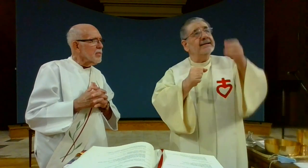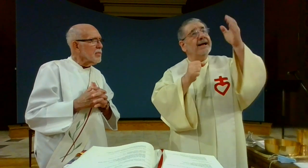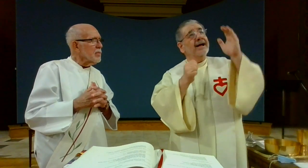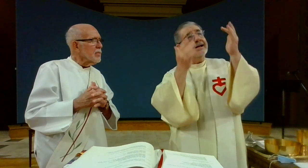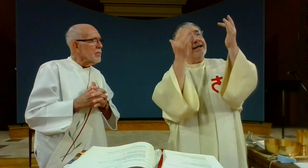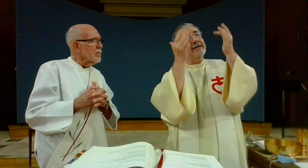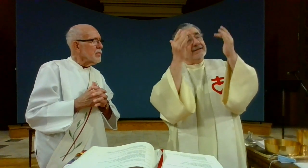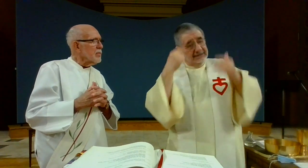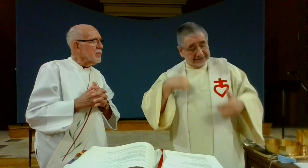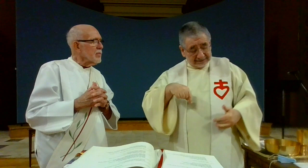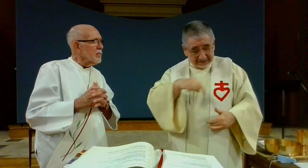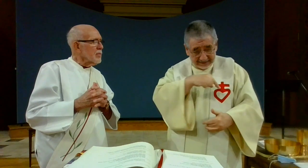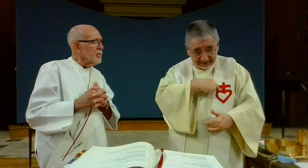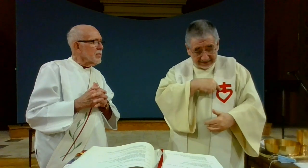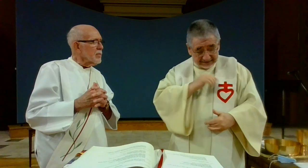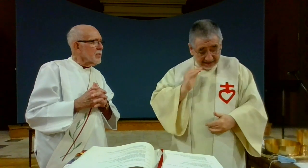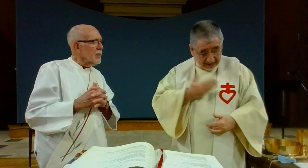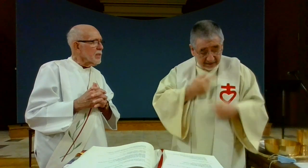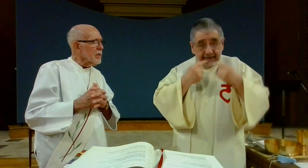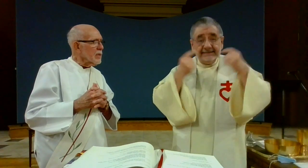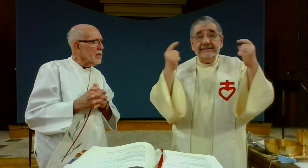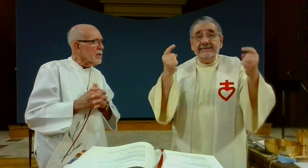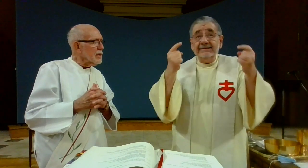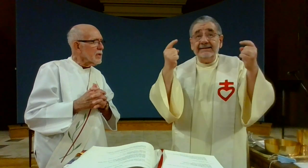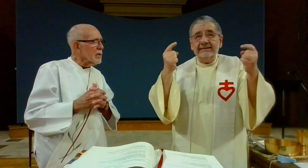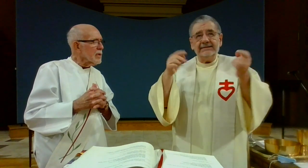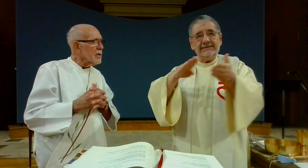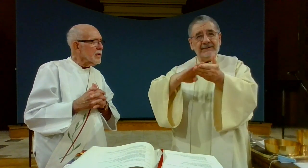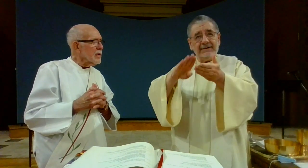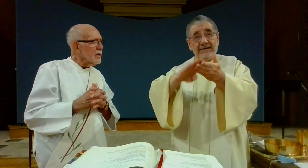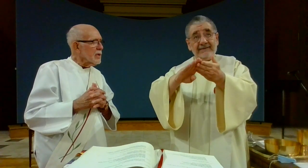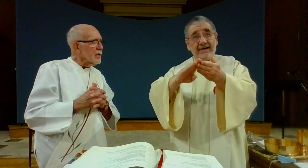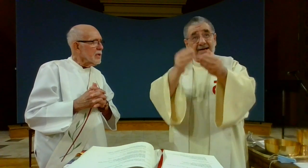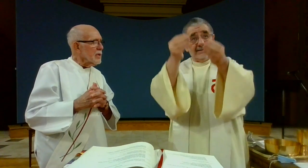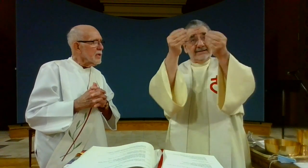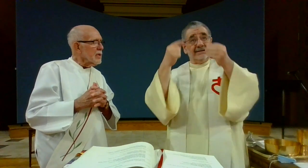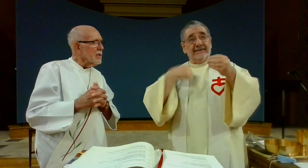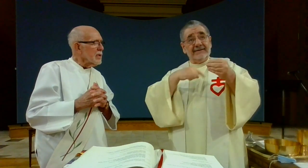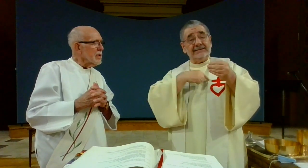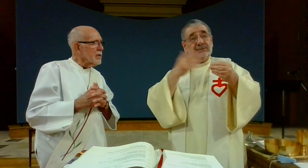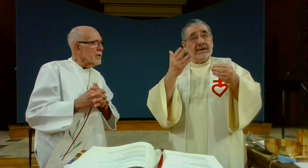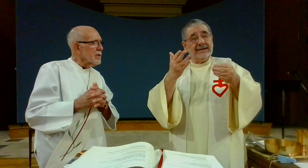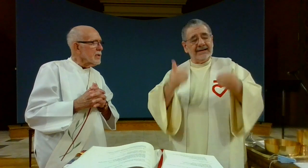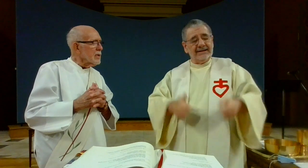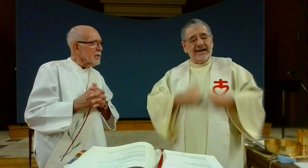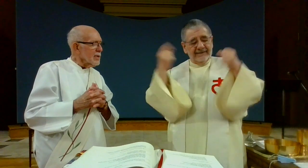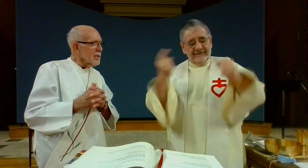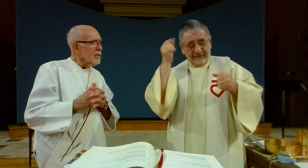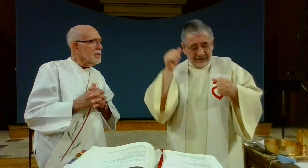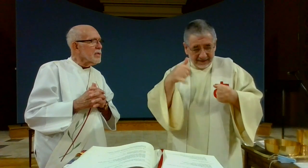May Almighty God have mercy on us, forgive us our sins, and lead us to